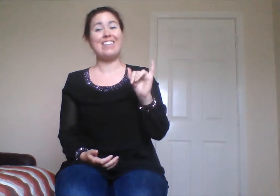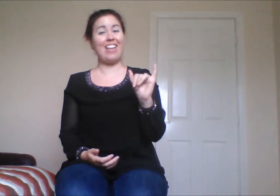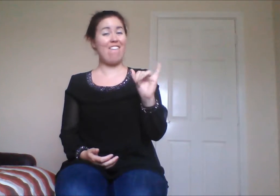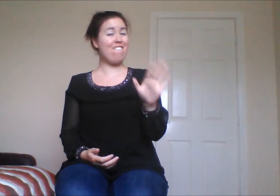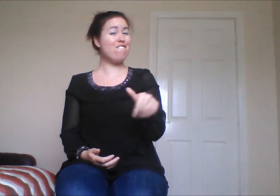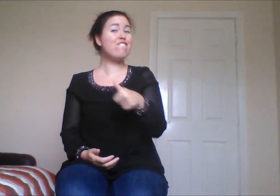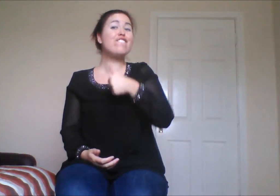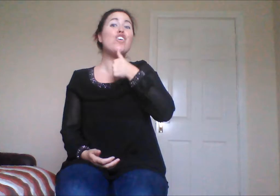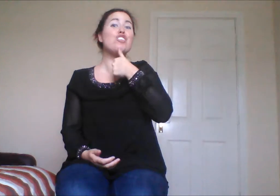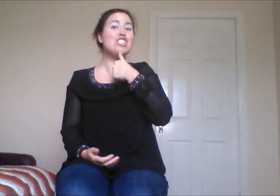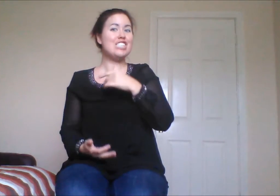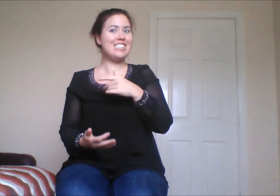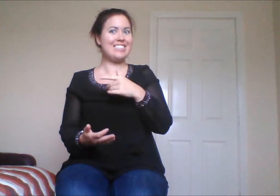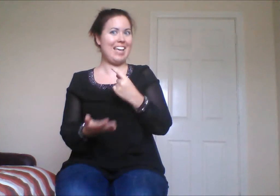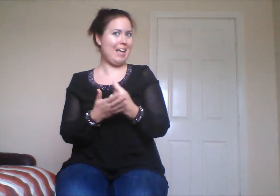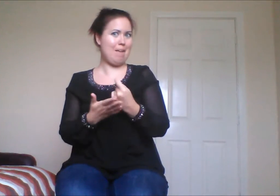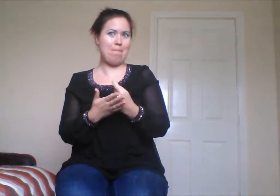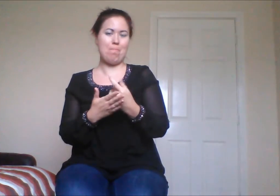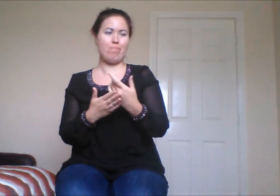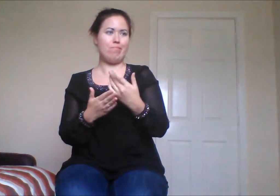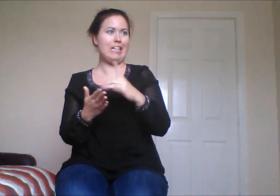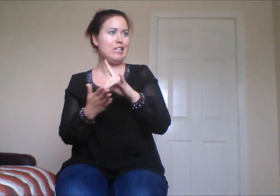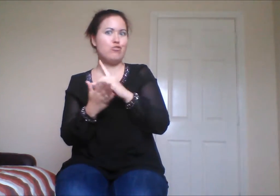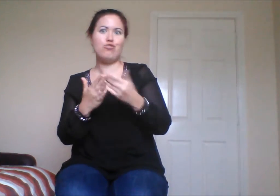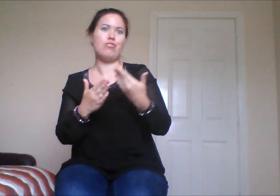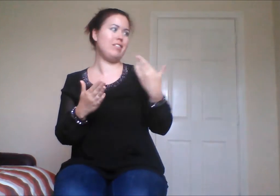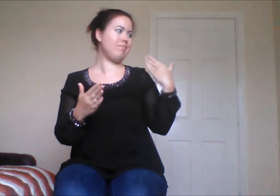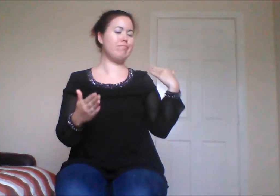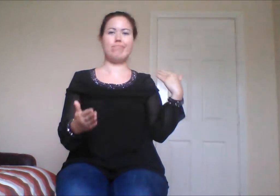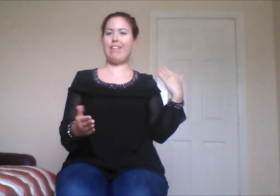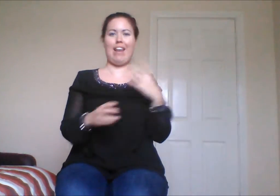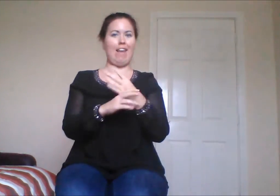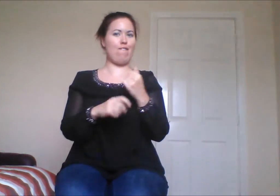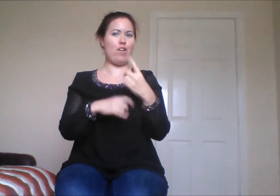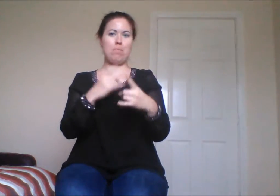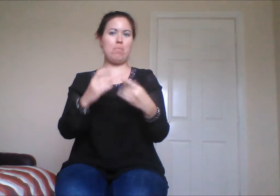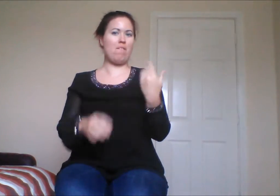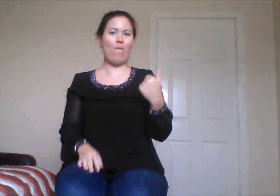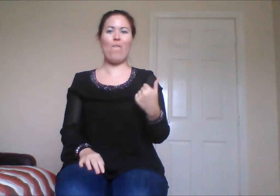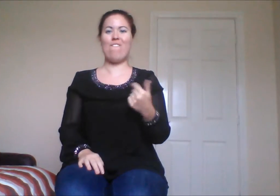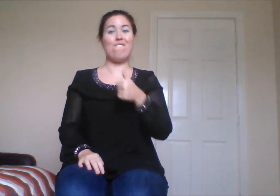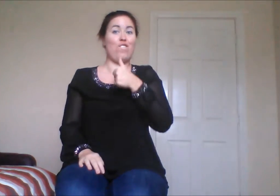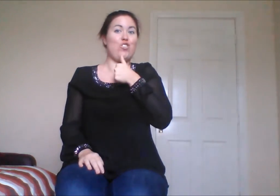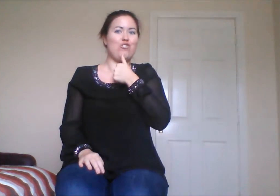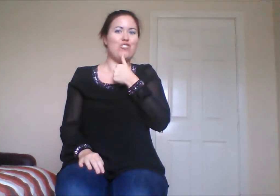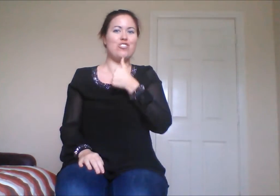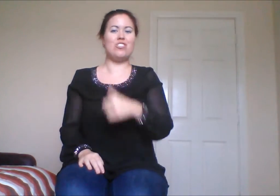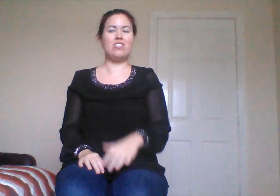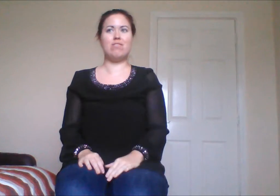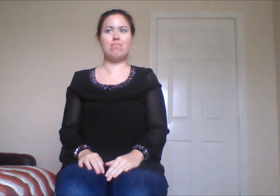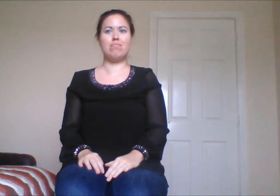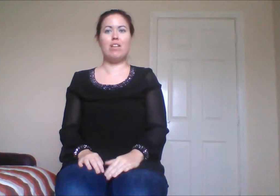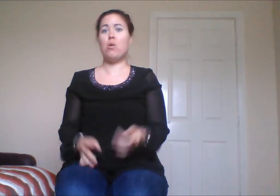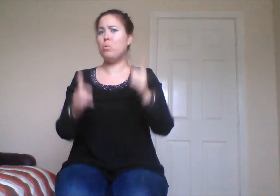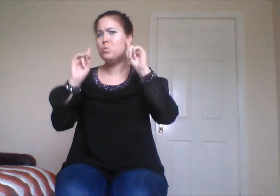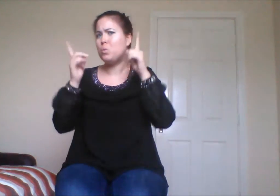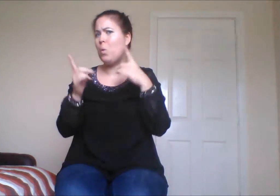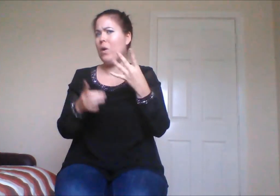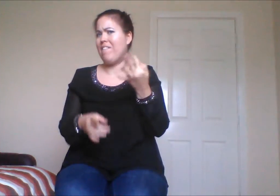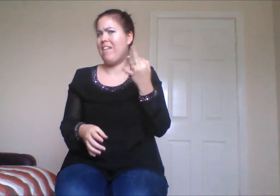Yep, yep, the first time in history, well, the first time that we know of in history of Irish Deaf women all around the world, not just here in Ireland, but all around